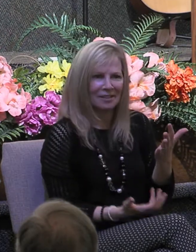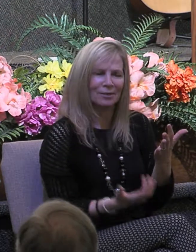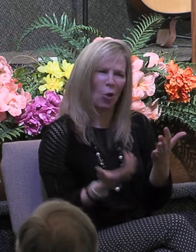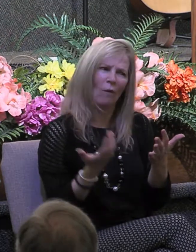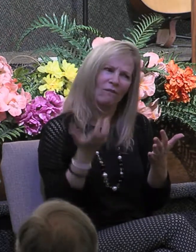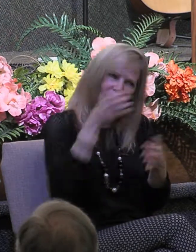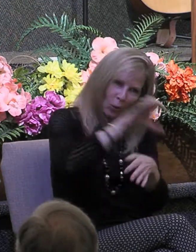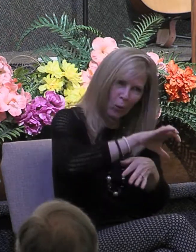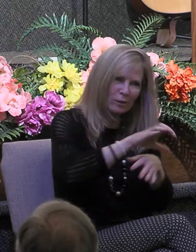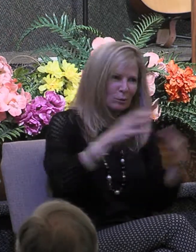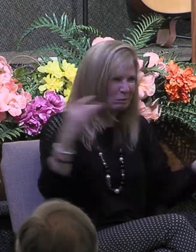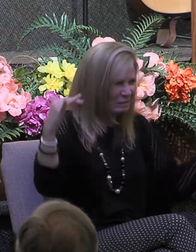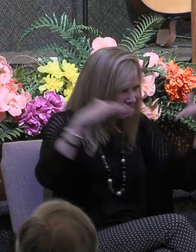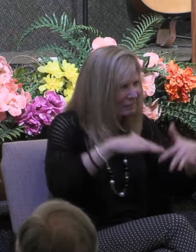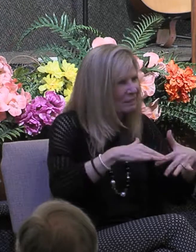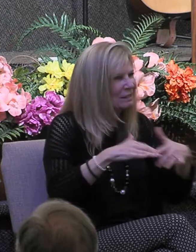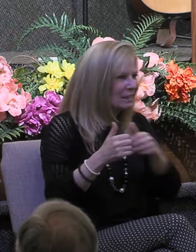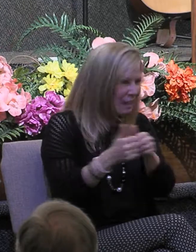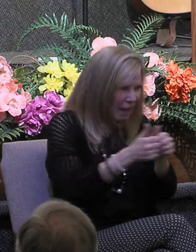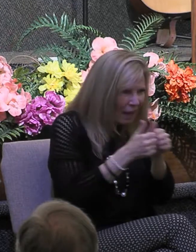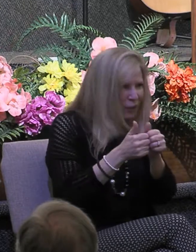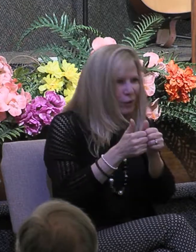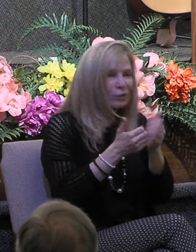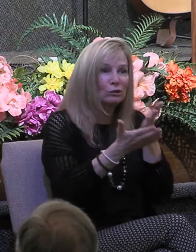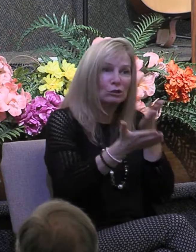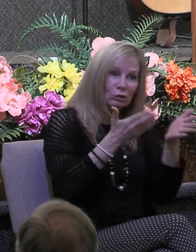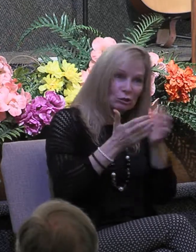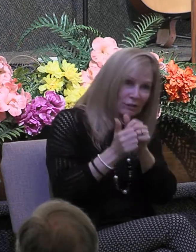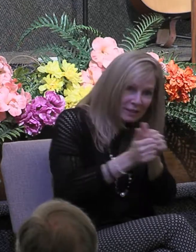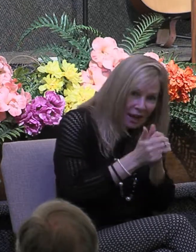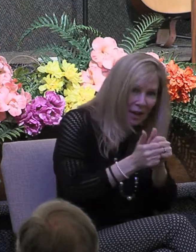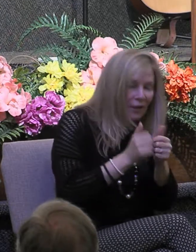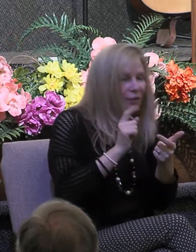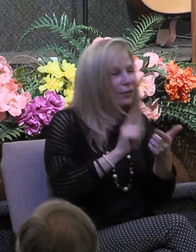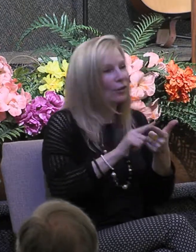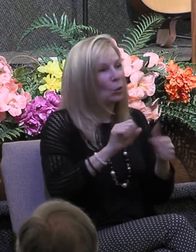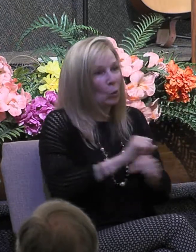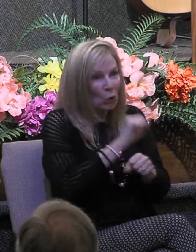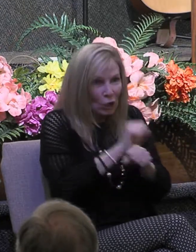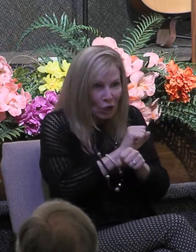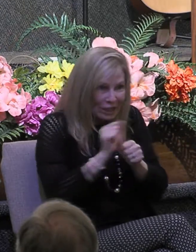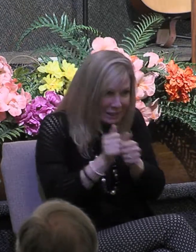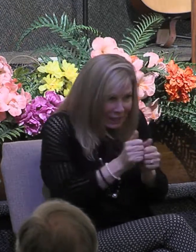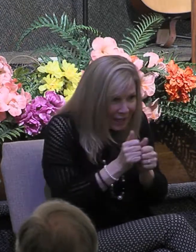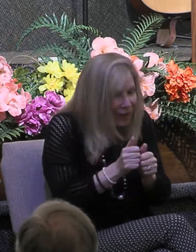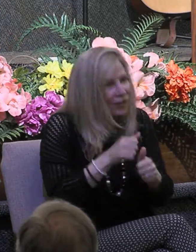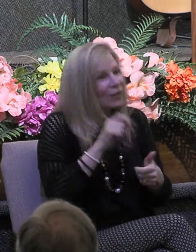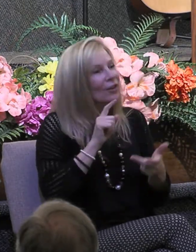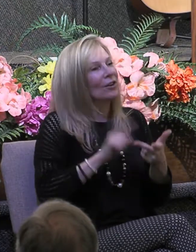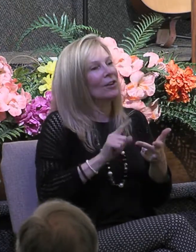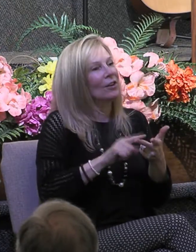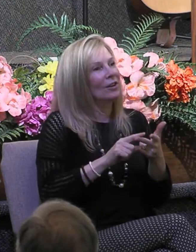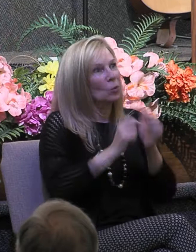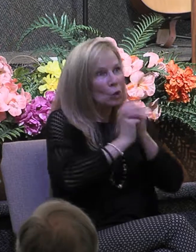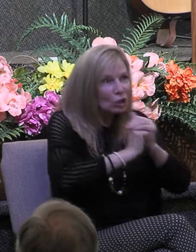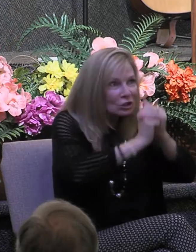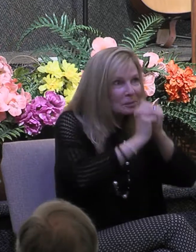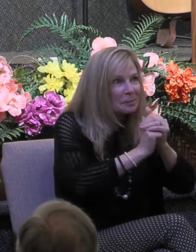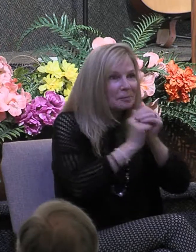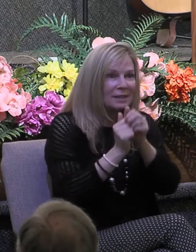together, to serve together, to work with one another, to worship together, to be involved in